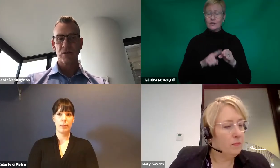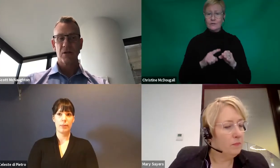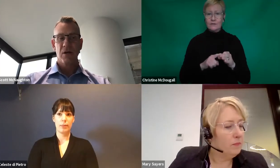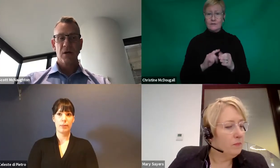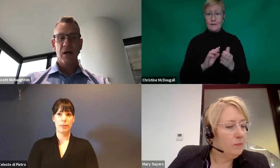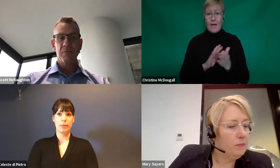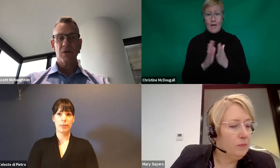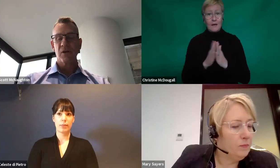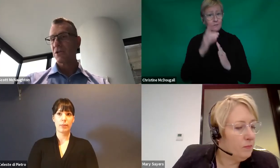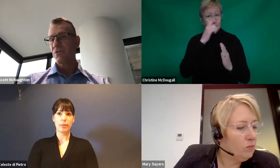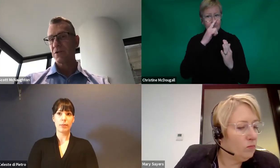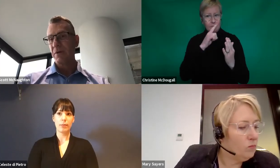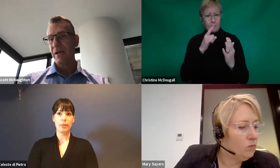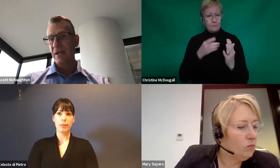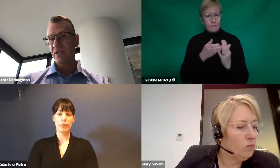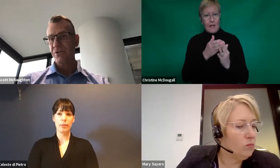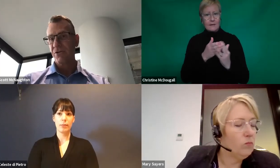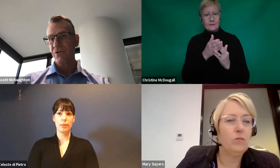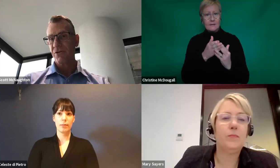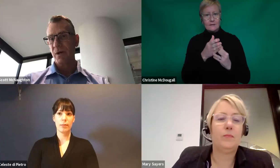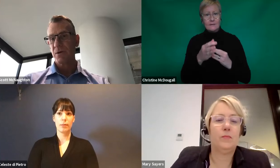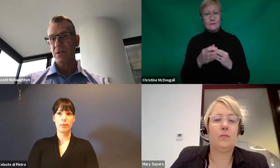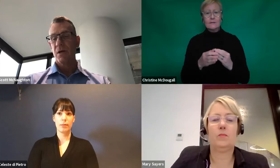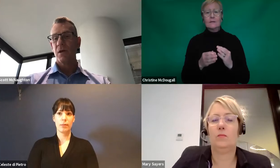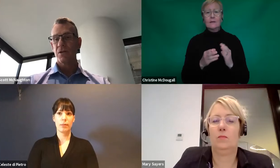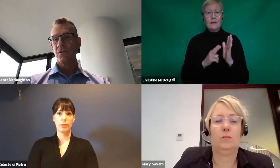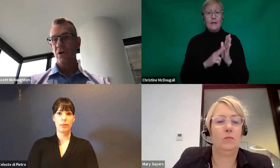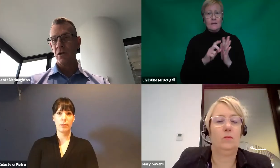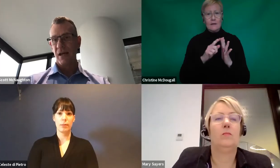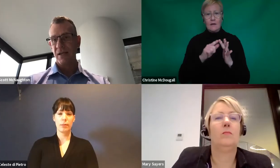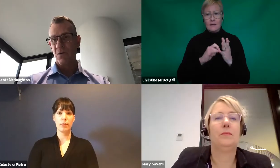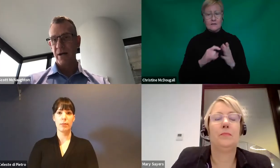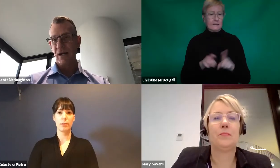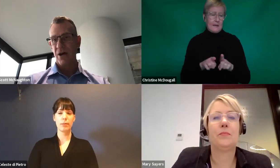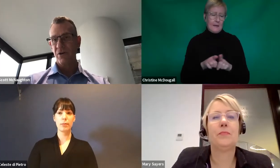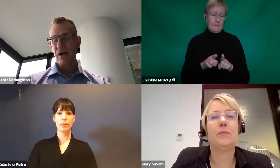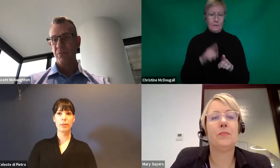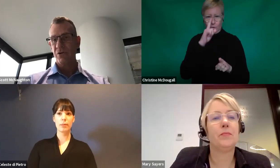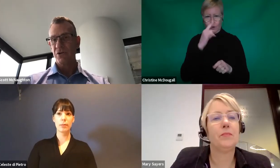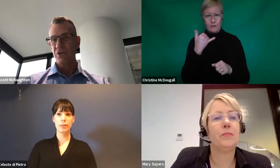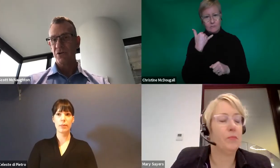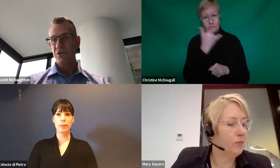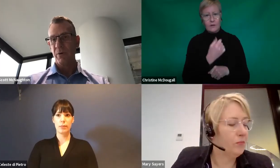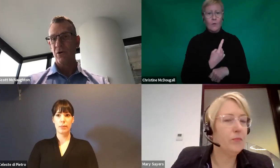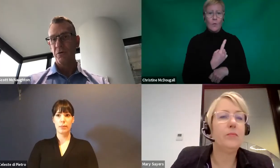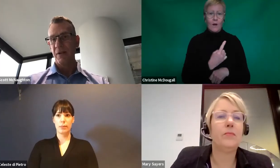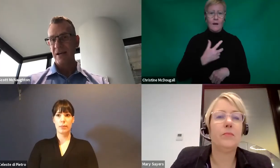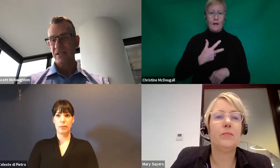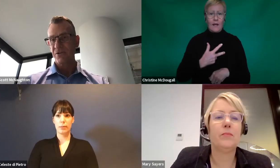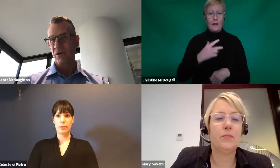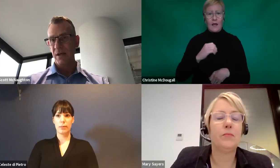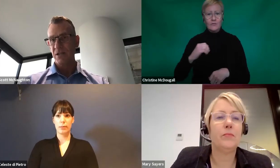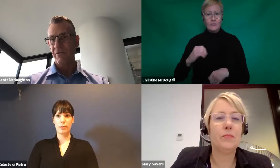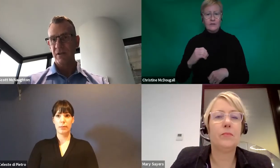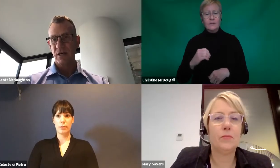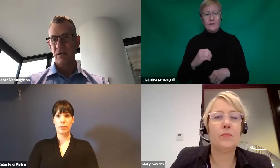changed. So you can still submit an access request to us, you can still contact our 1800 number and do what we call a verbal